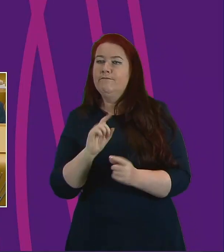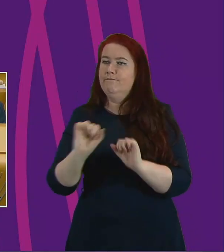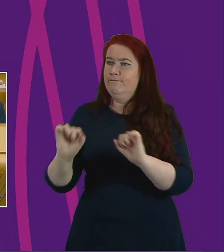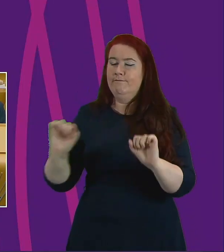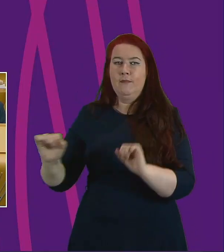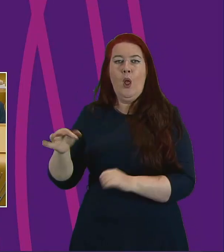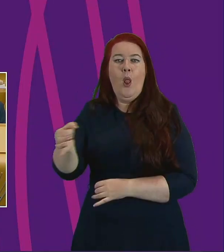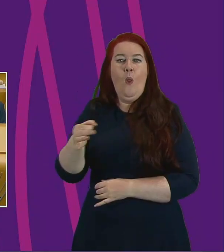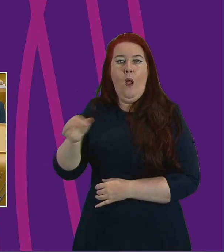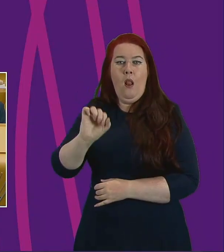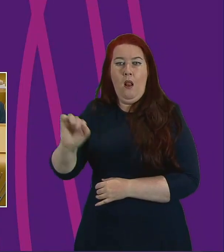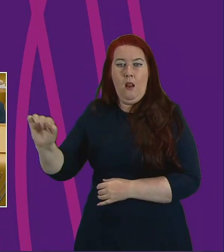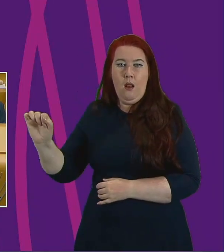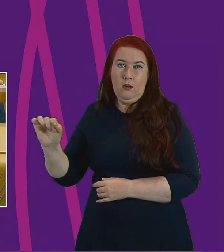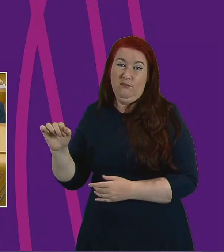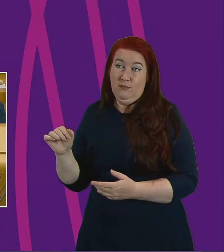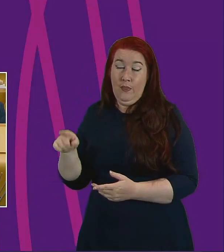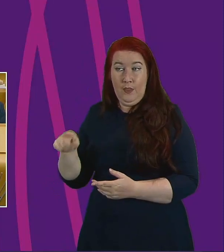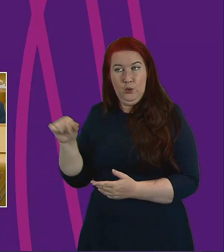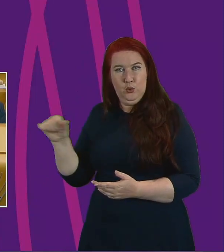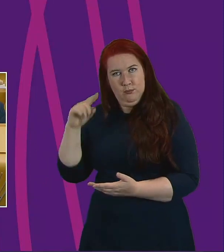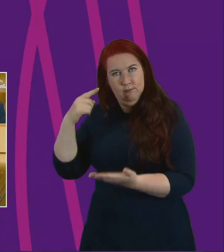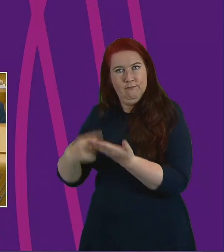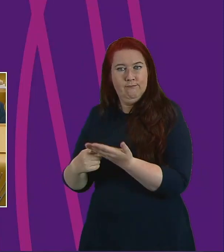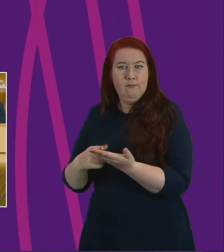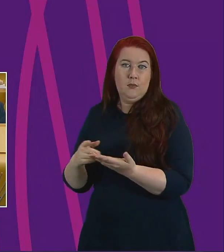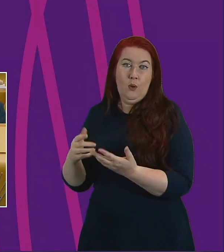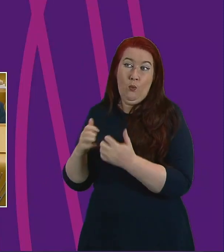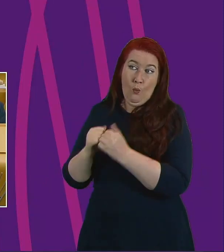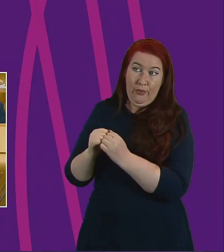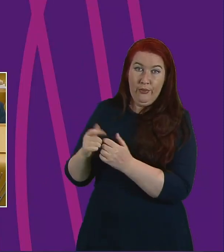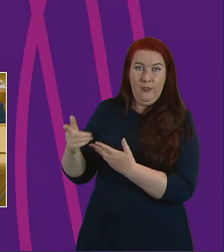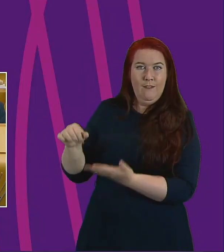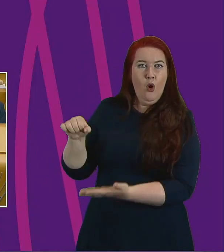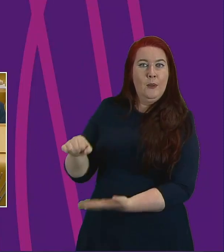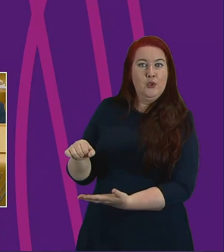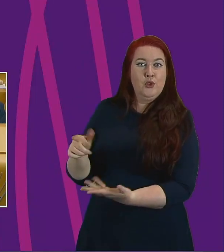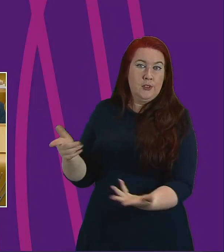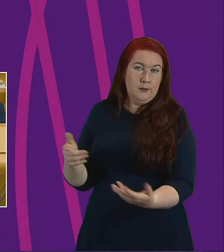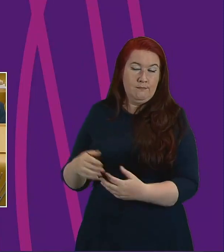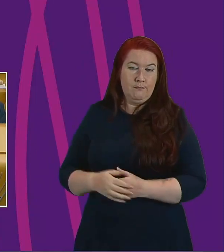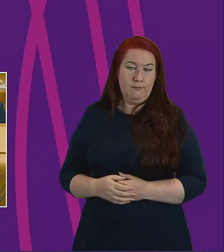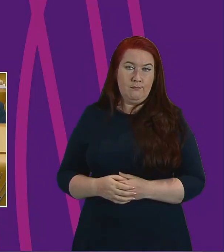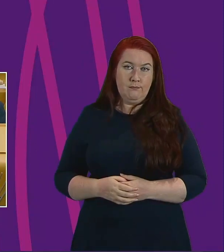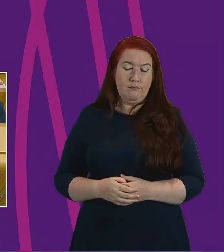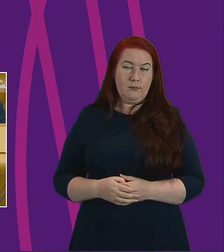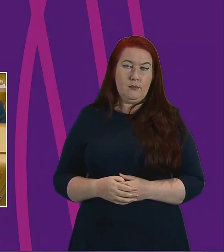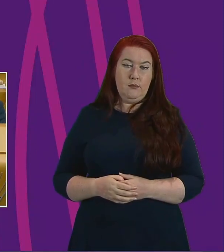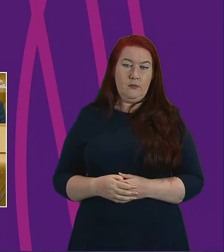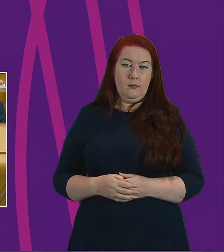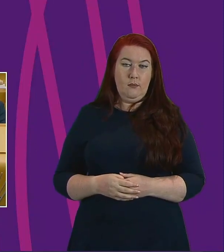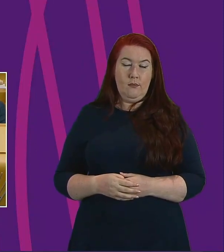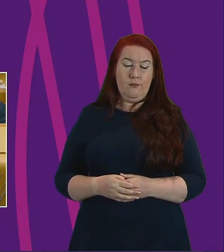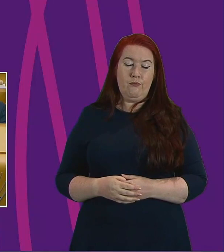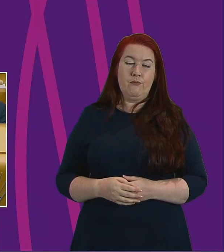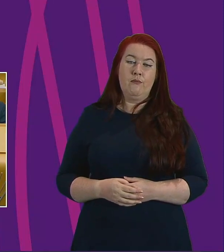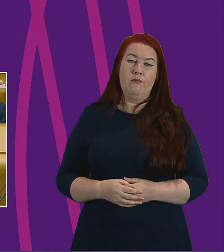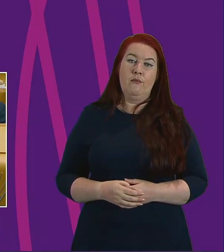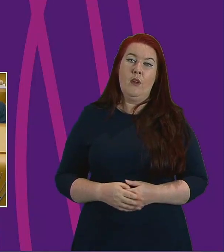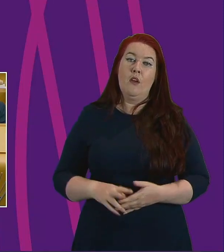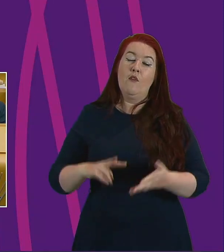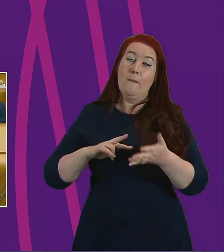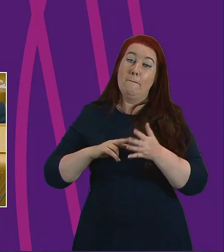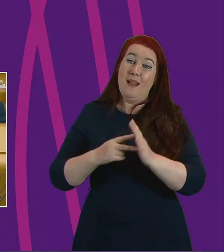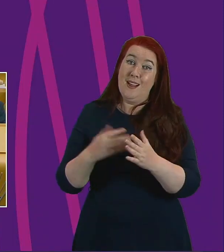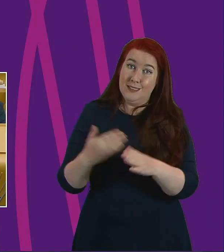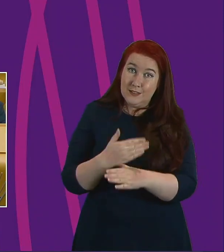and whether or not this will be justifiable from a budgetary perspective. The move from planning activities to coordinating hands-on